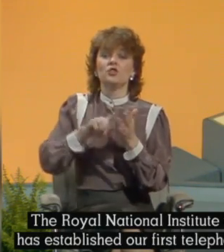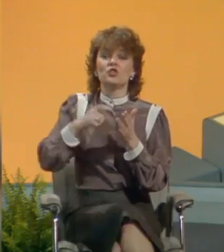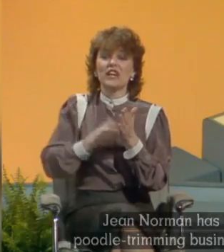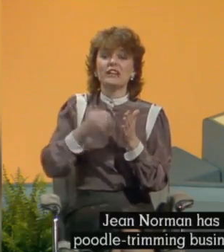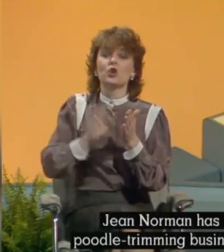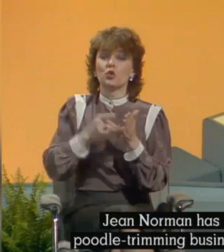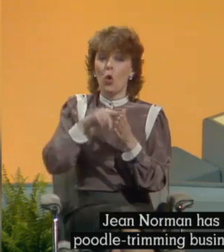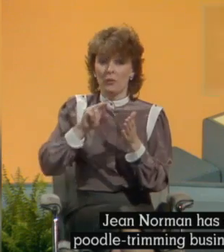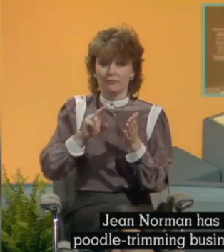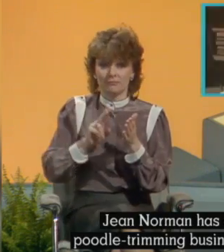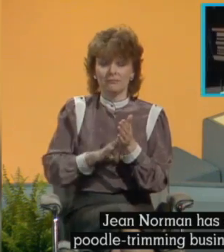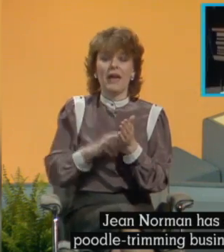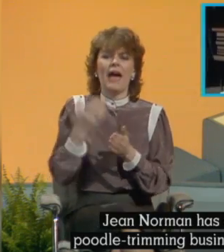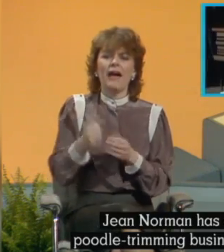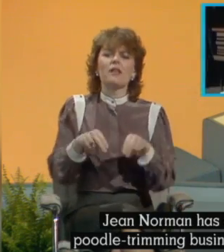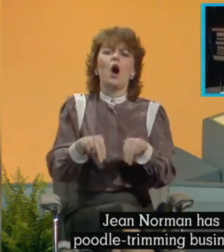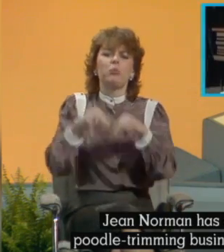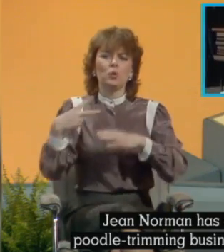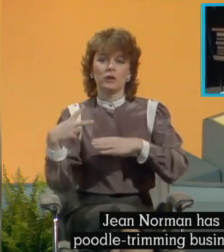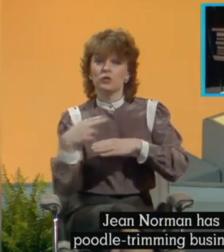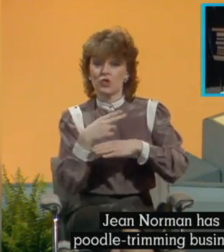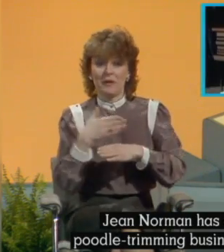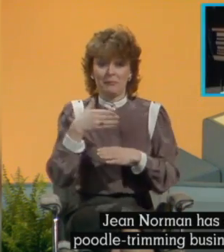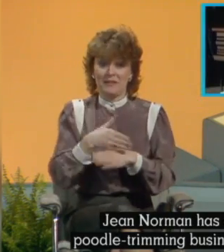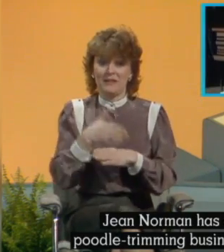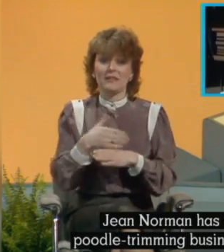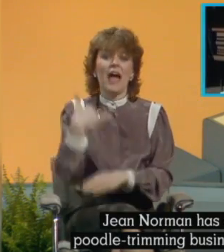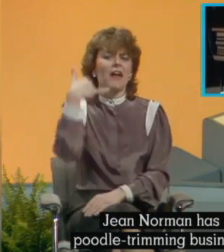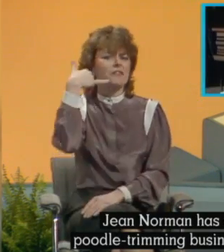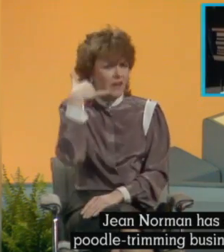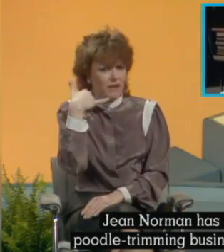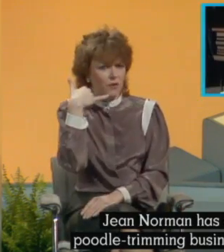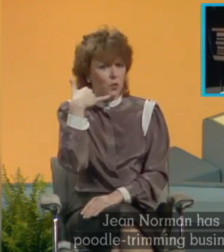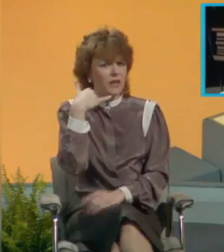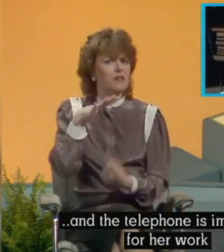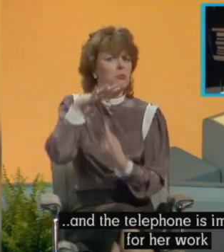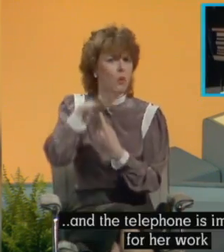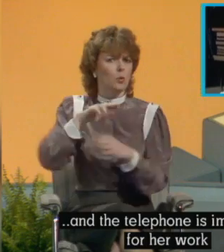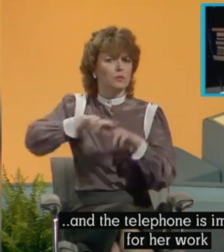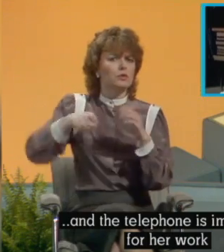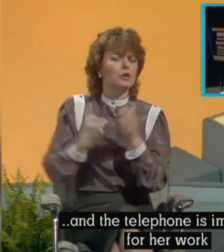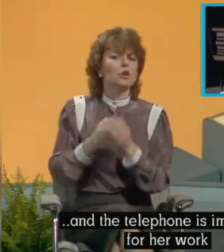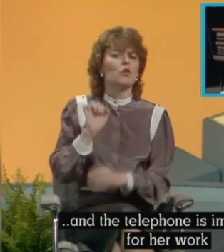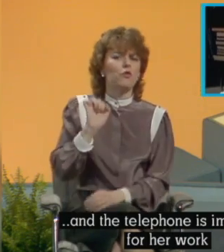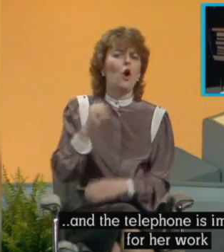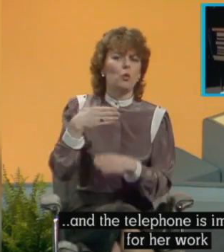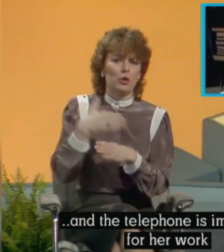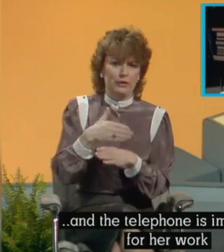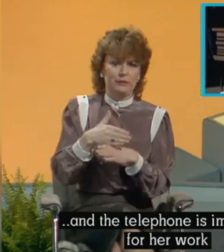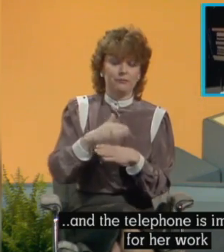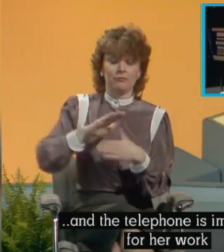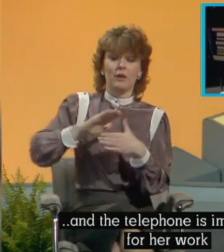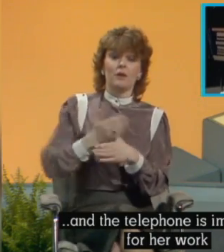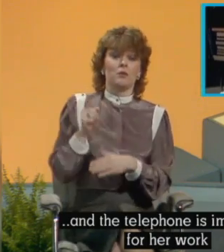Jean Norman has a poodle trimming business, and telephone is important for her